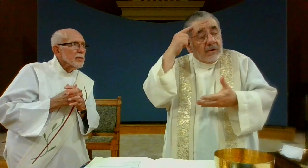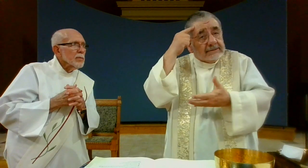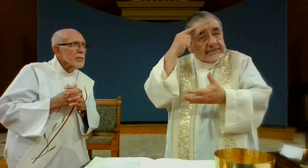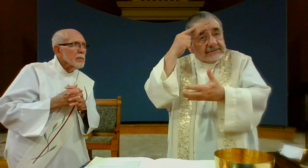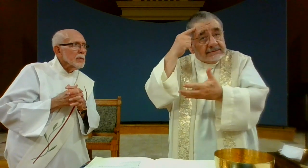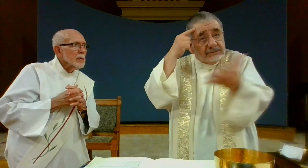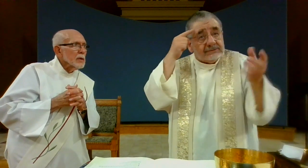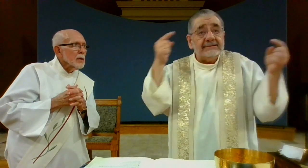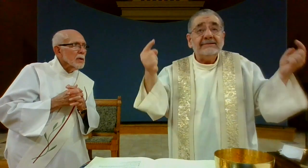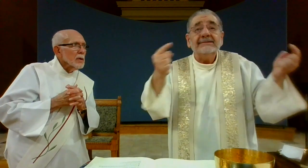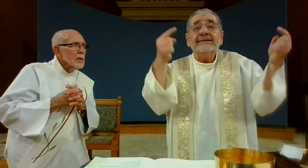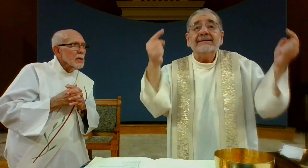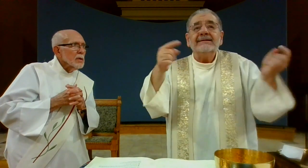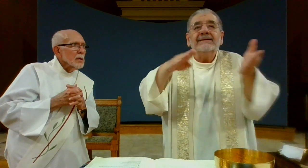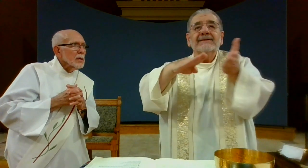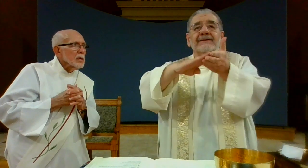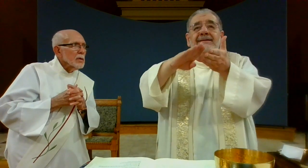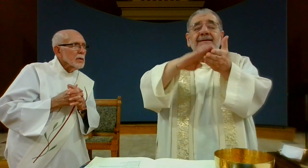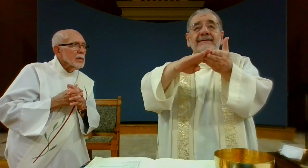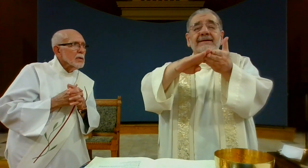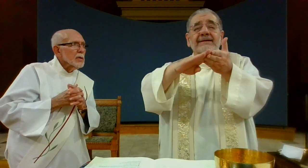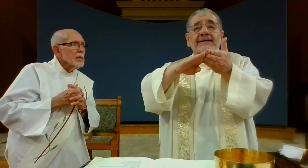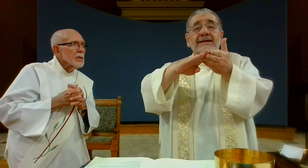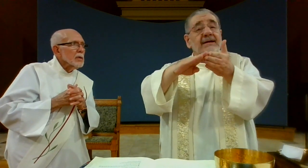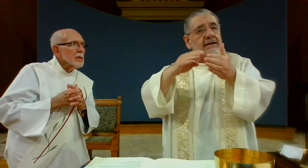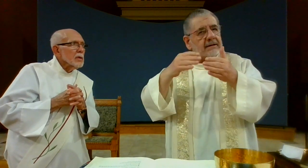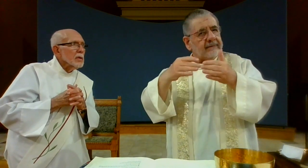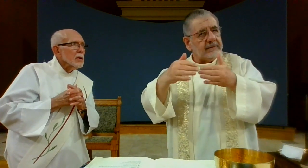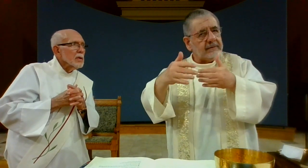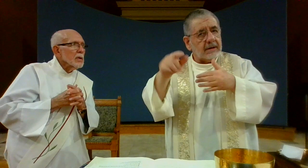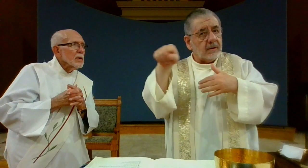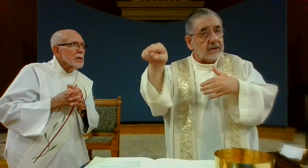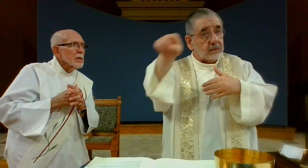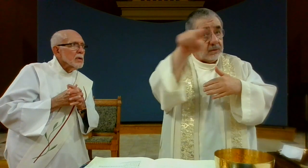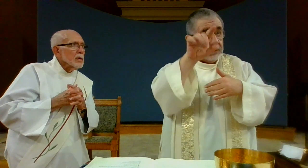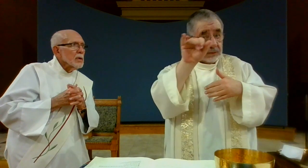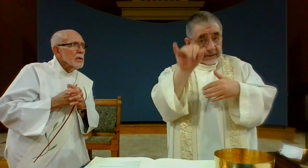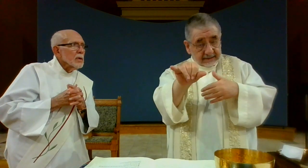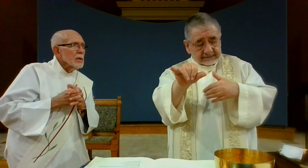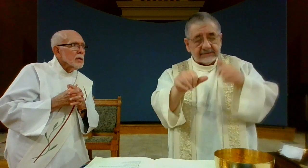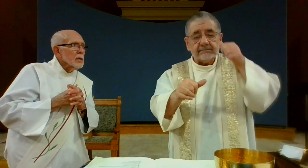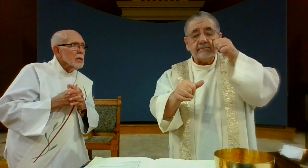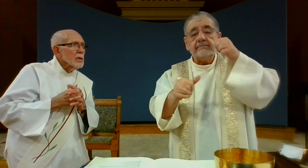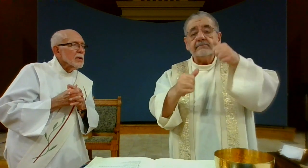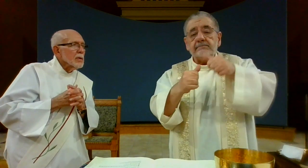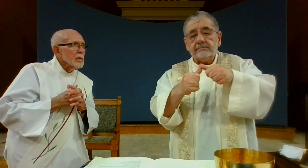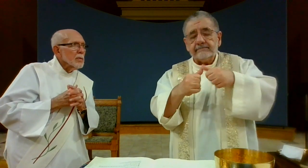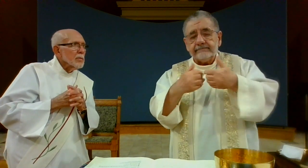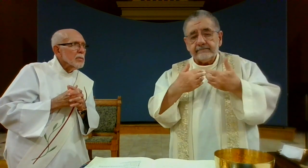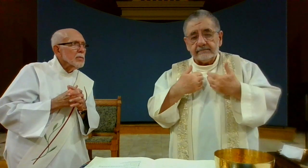Which will be poured out for you, and for many, for the forgiveness of sins. Do this in memory